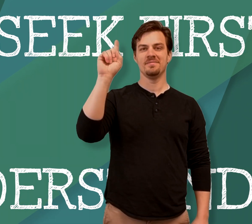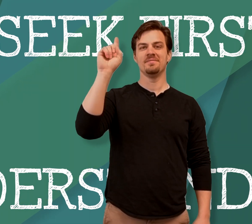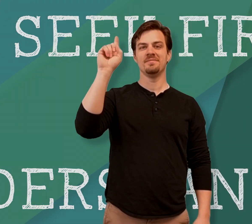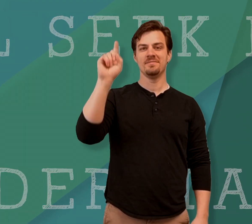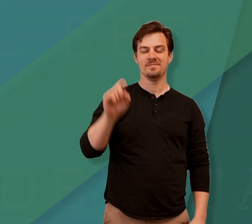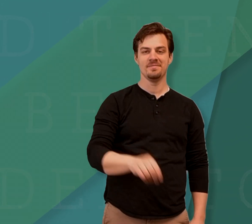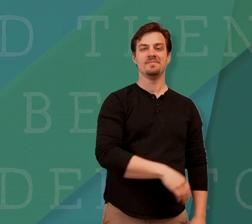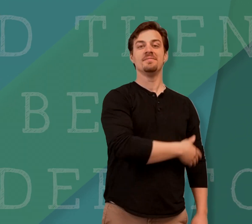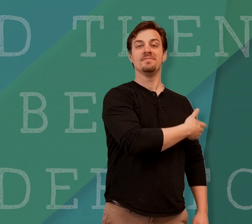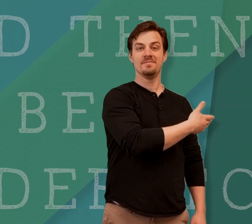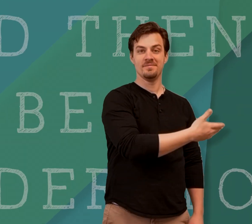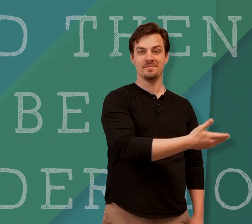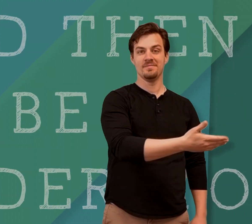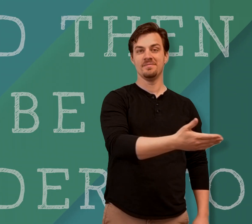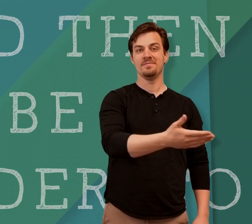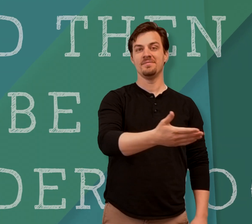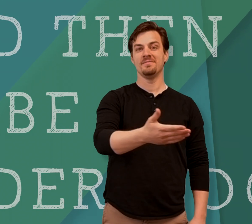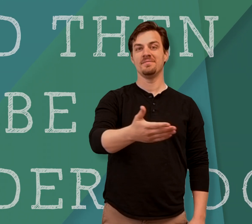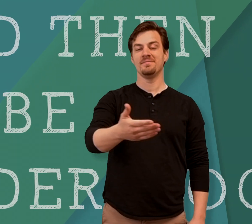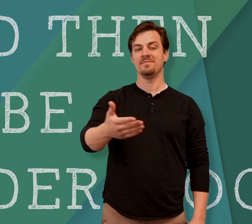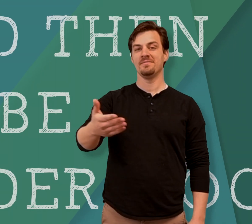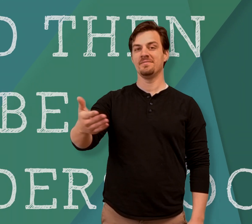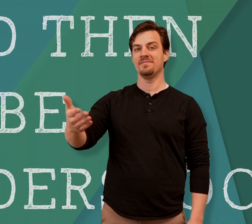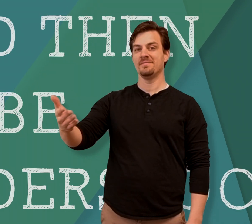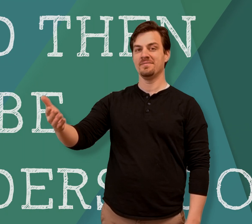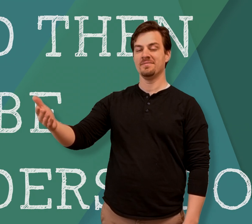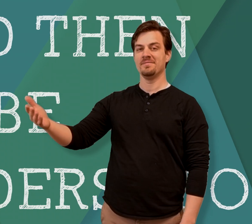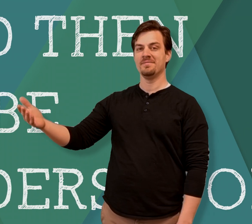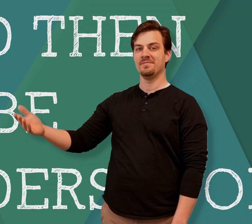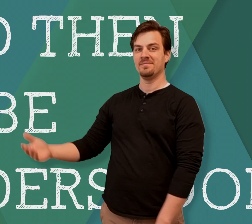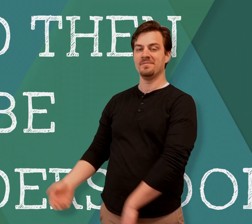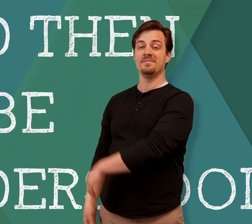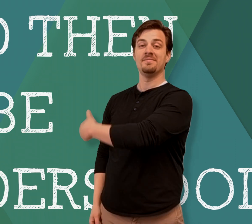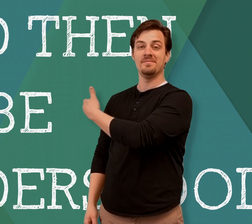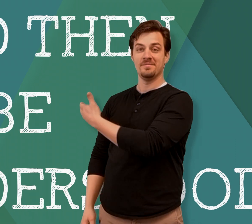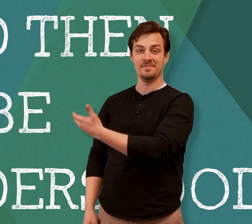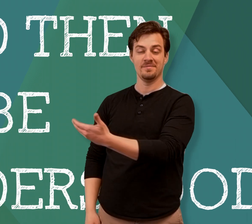And then to be understood